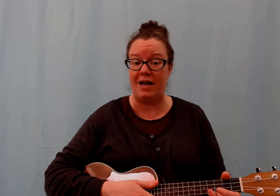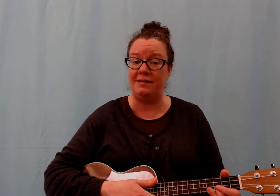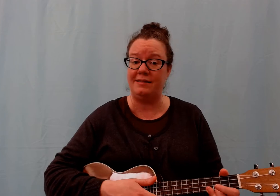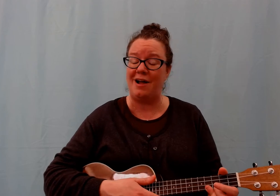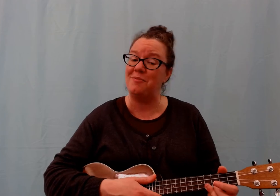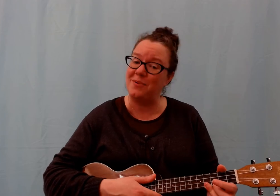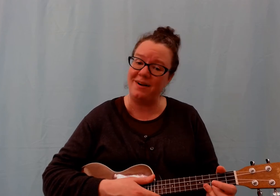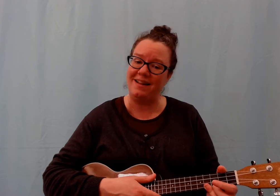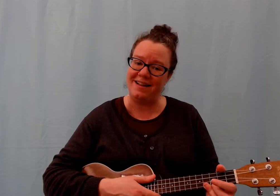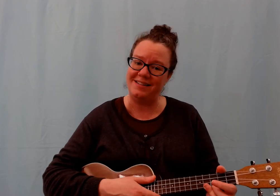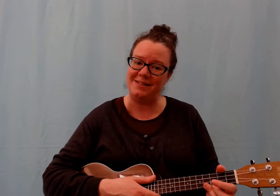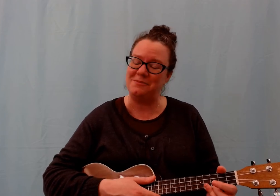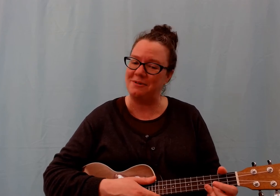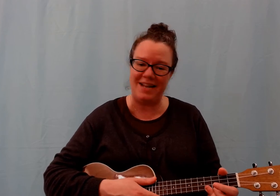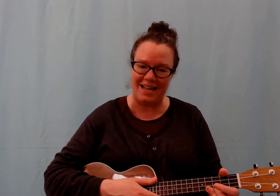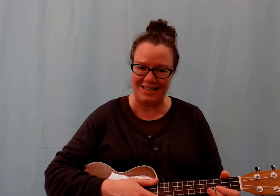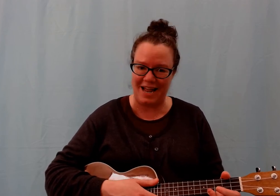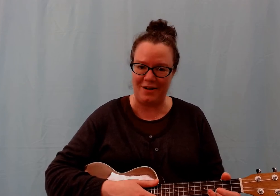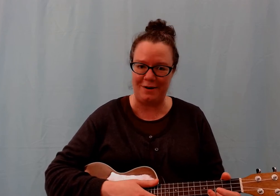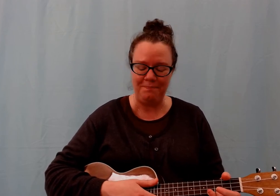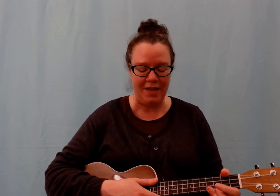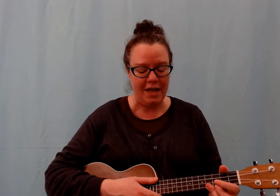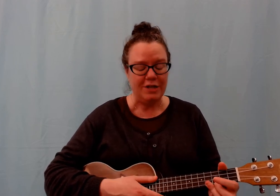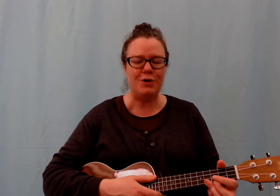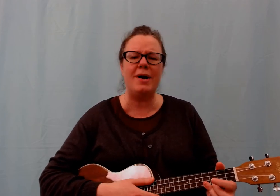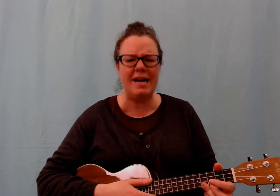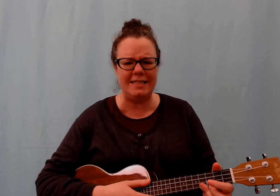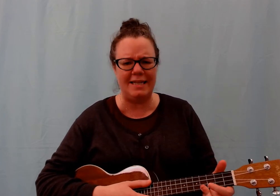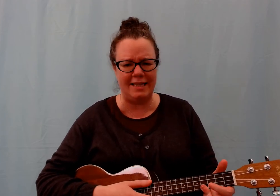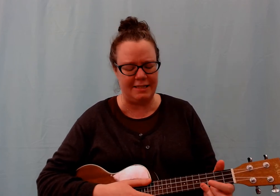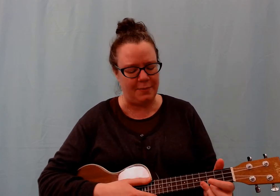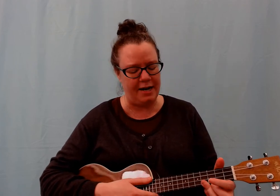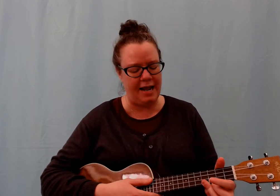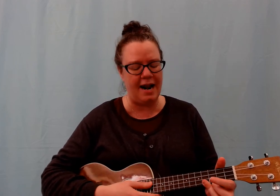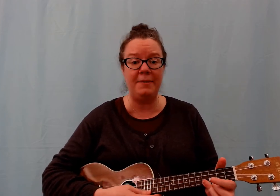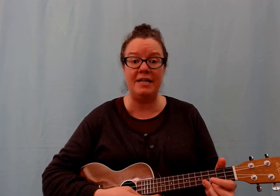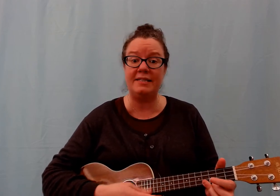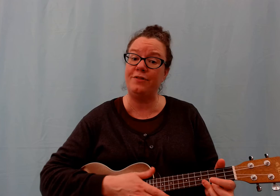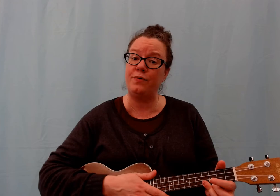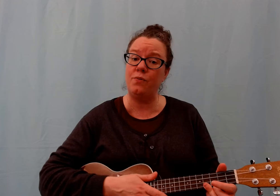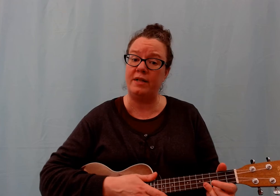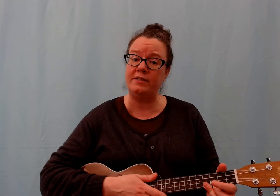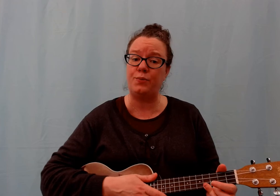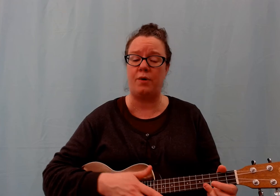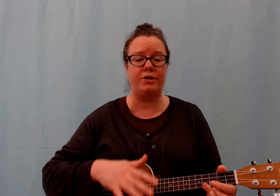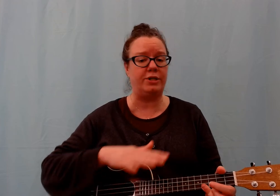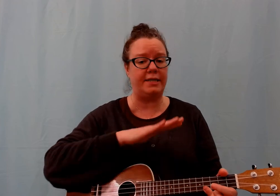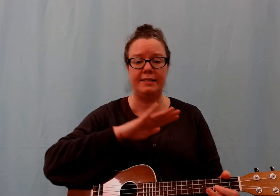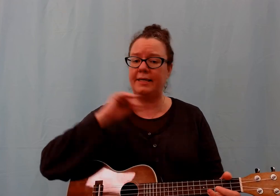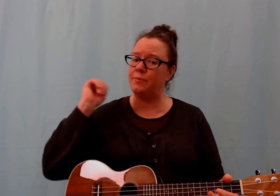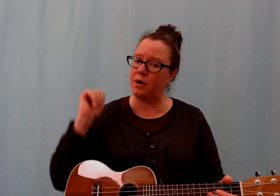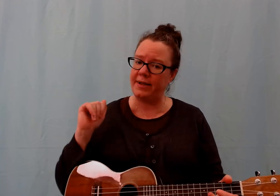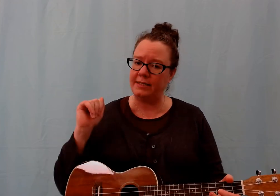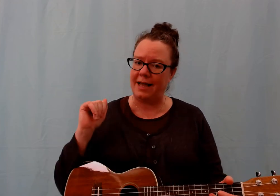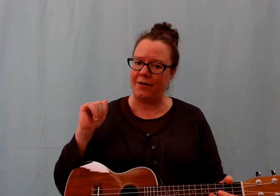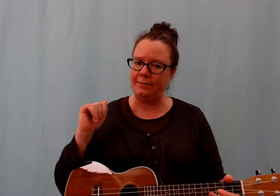friends, how important it is the more we get together. So we're gonna sing this one, and I'm gonna sing it through once, where we're just gonna sing the more we get together,